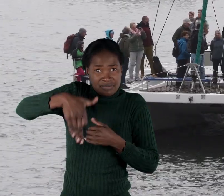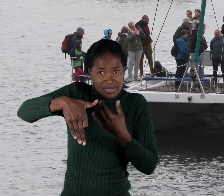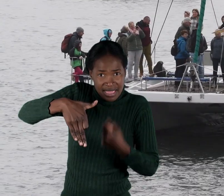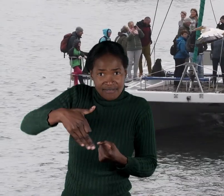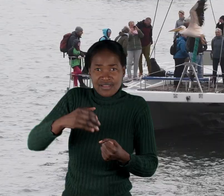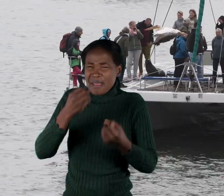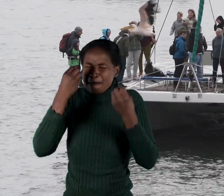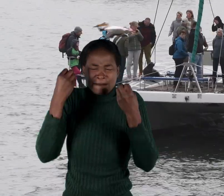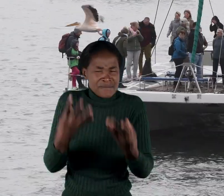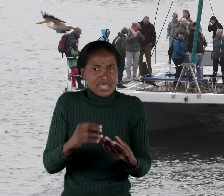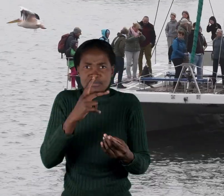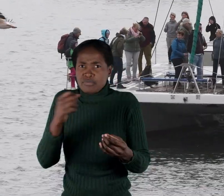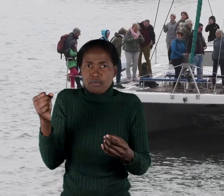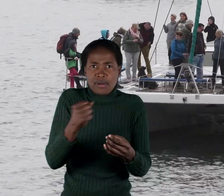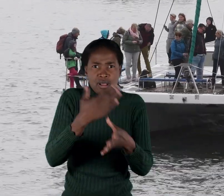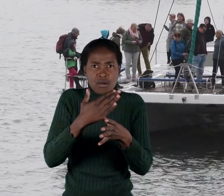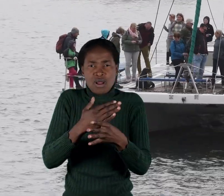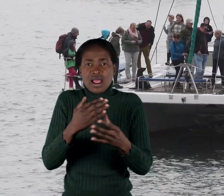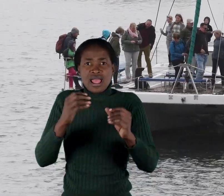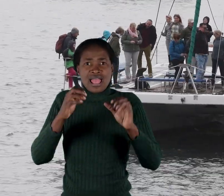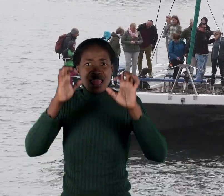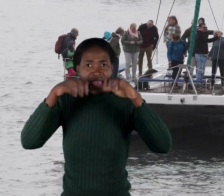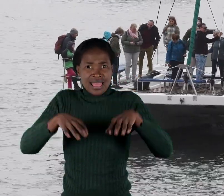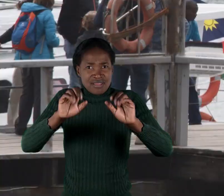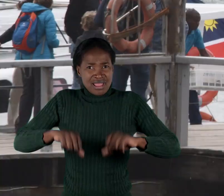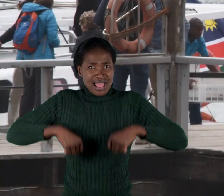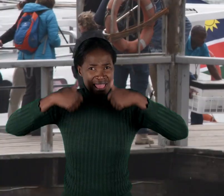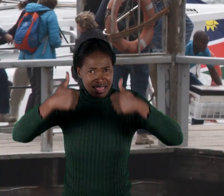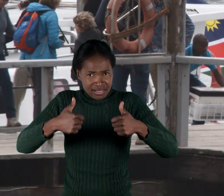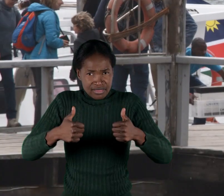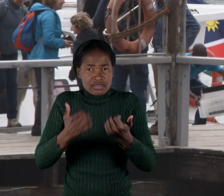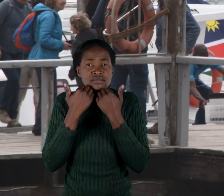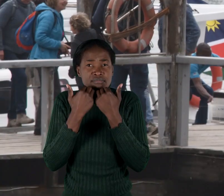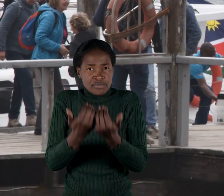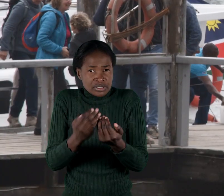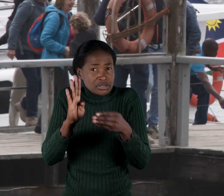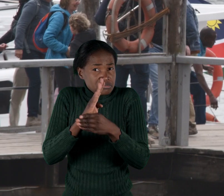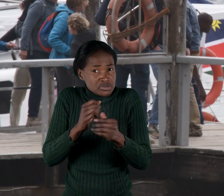it employs thousands of people. Having a healthy ocean is crucial for the survival of our industry.